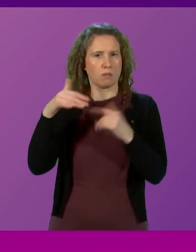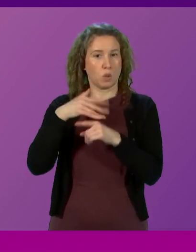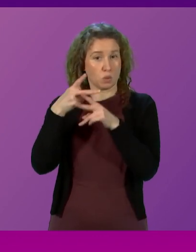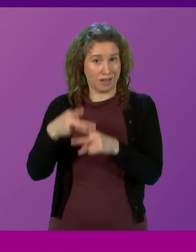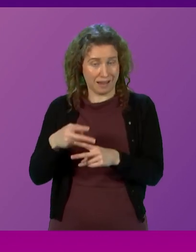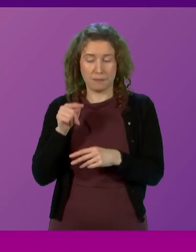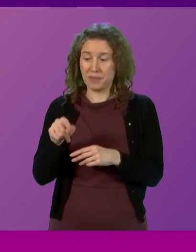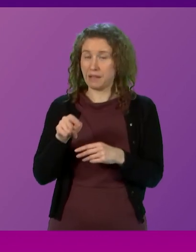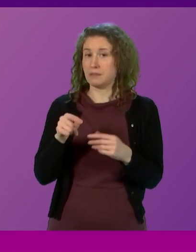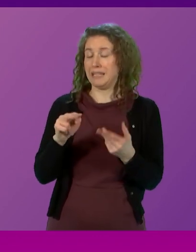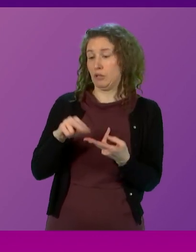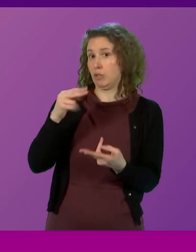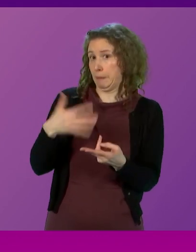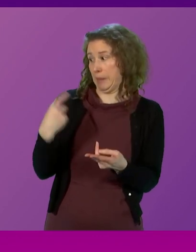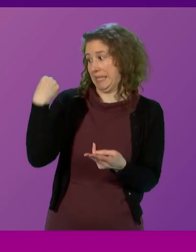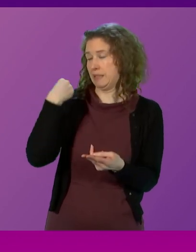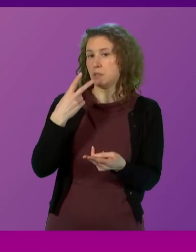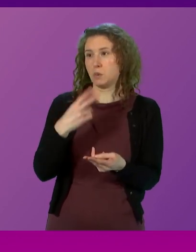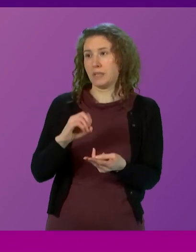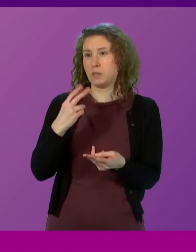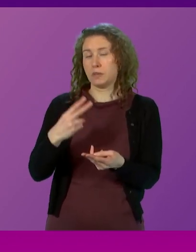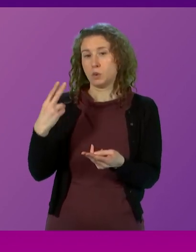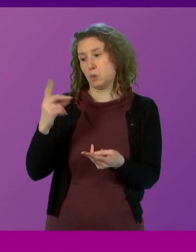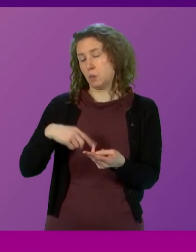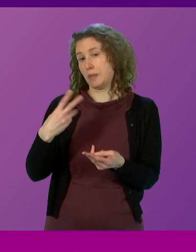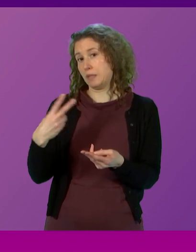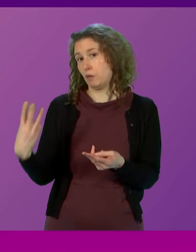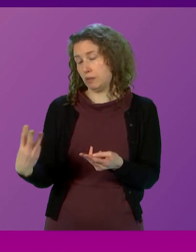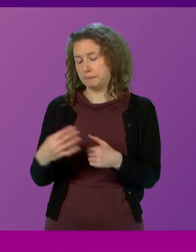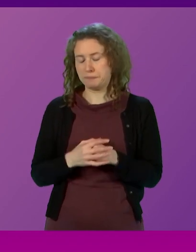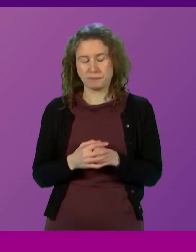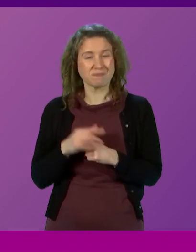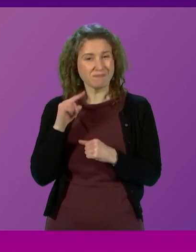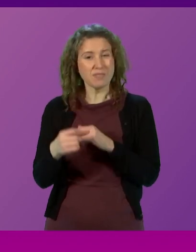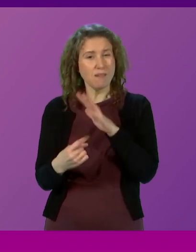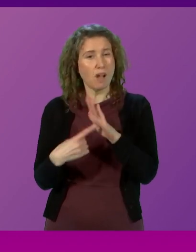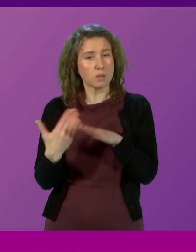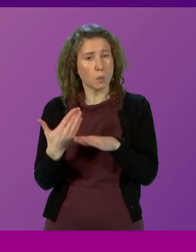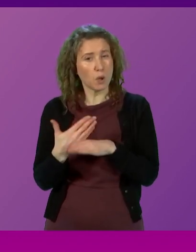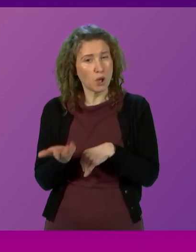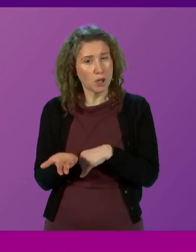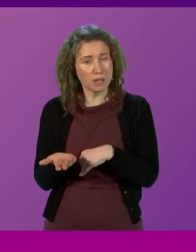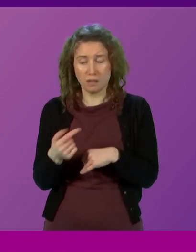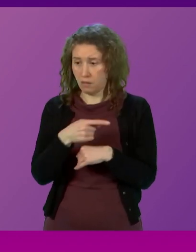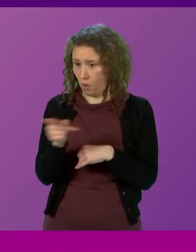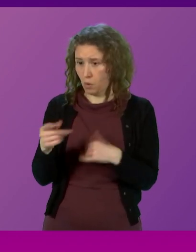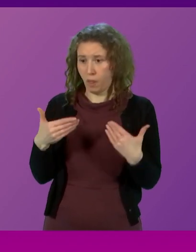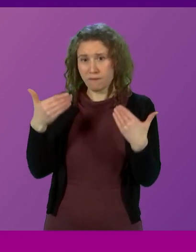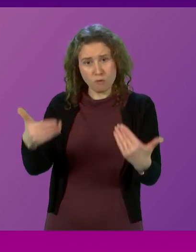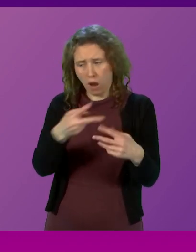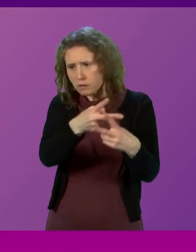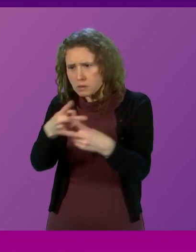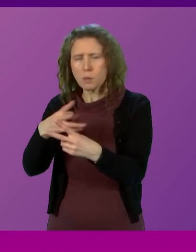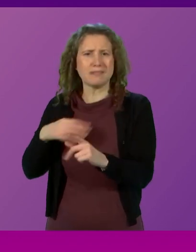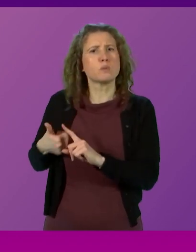on the increase provided in 2022-23. This is vital work and it is important those on the front line are